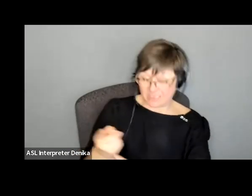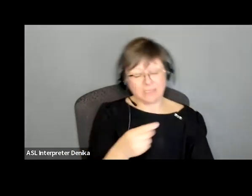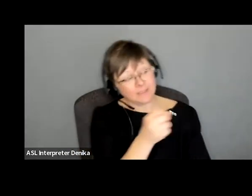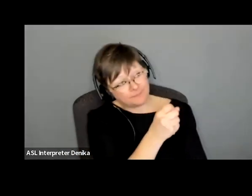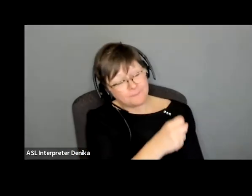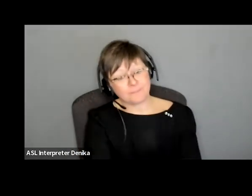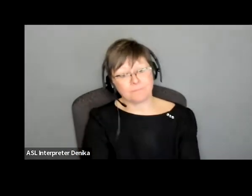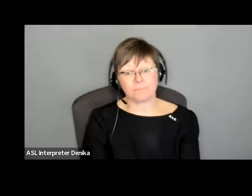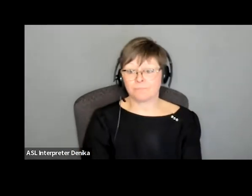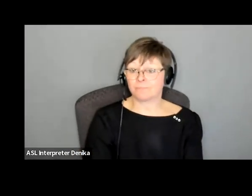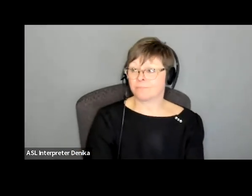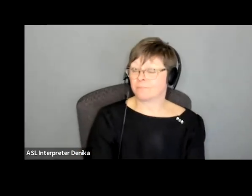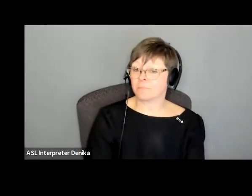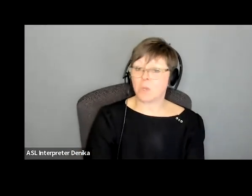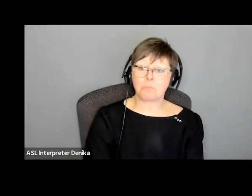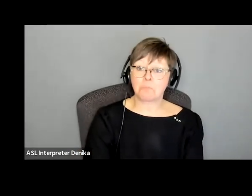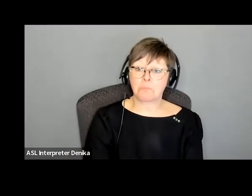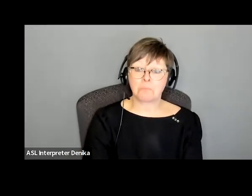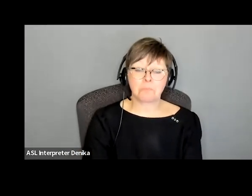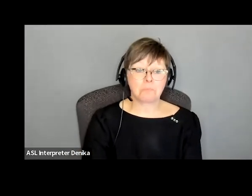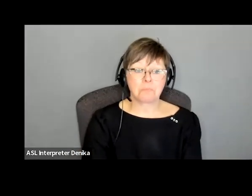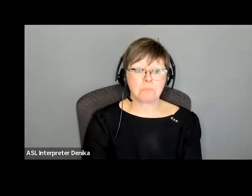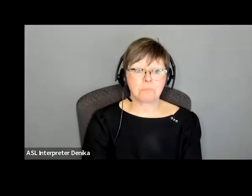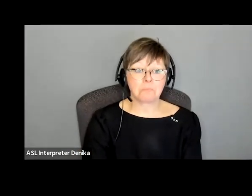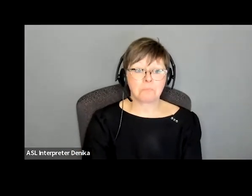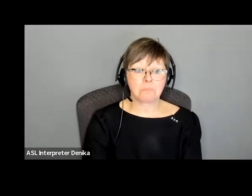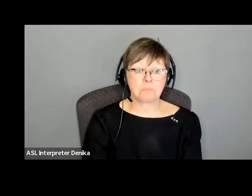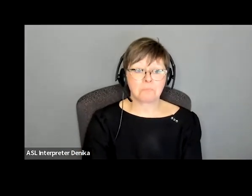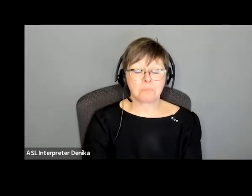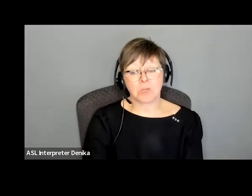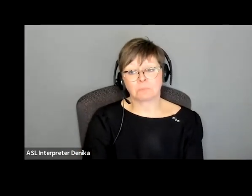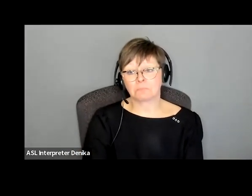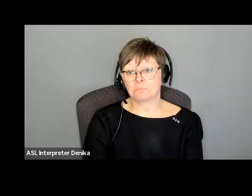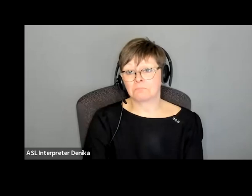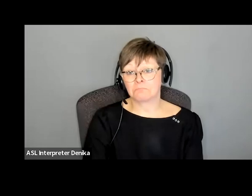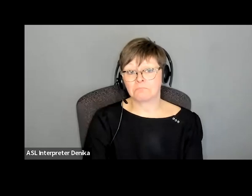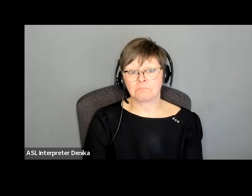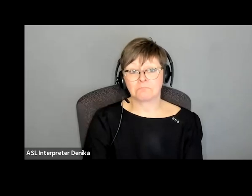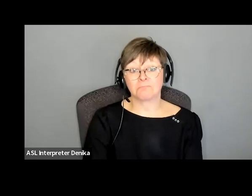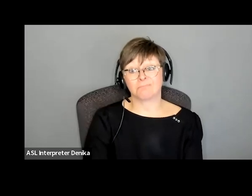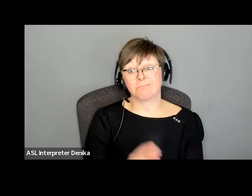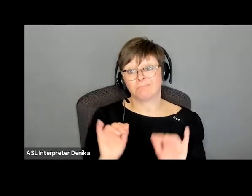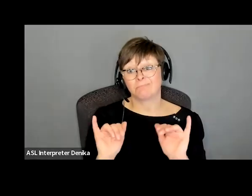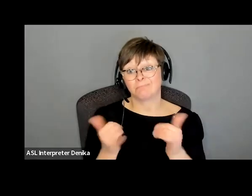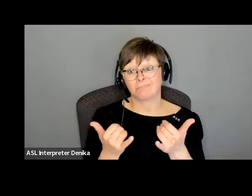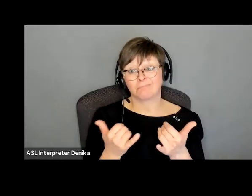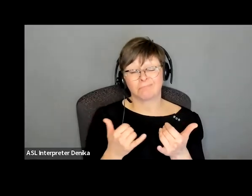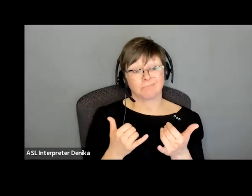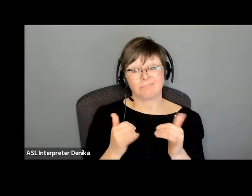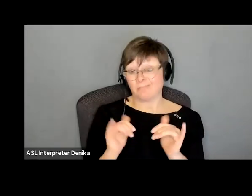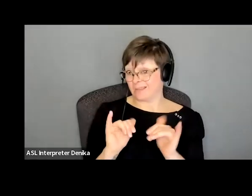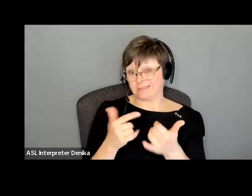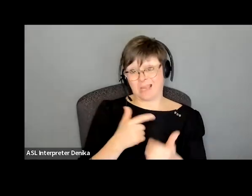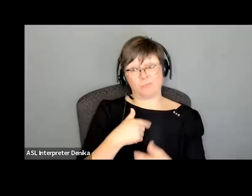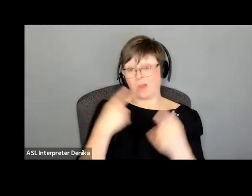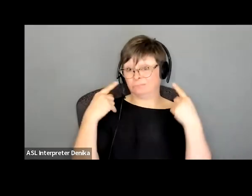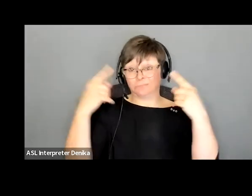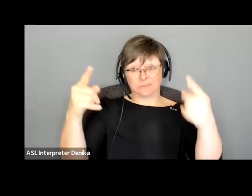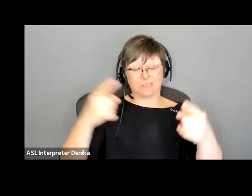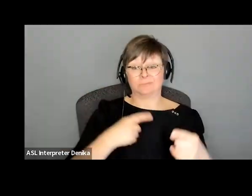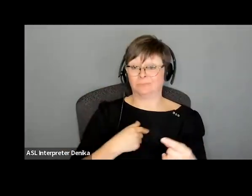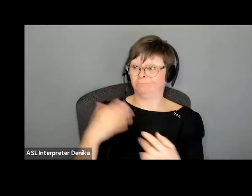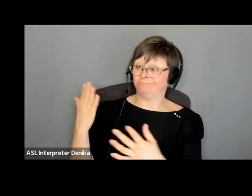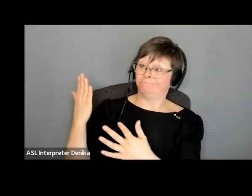well if they're doing i well that is you know that's how i got my equity card i crashed so um